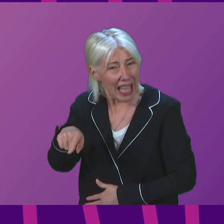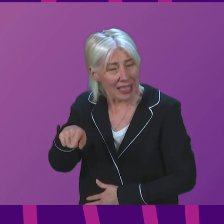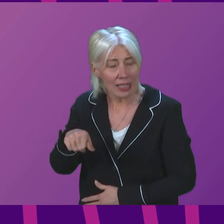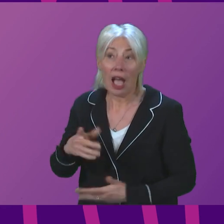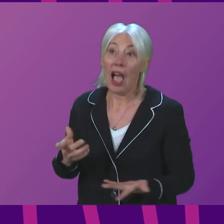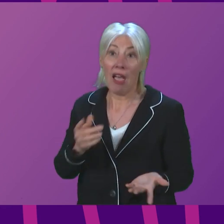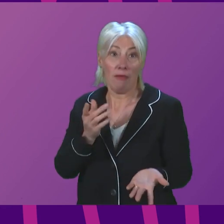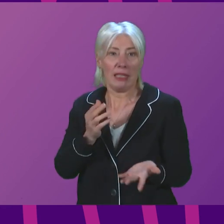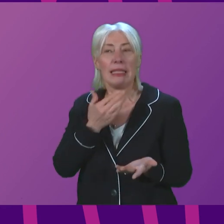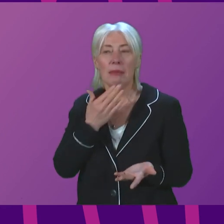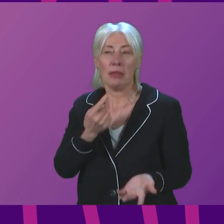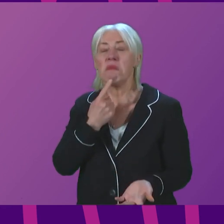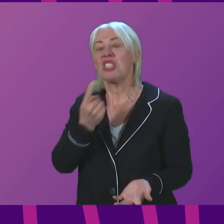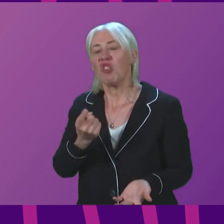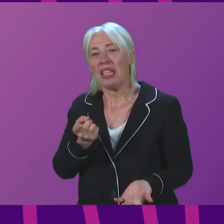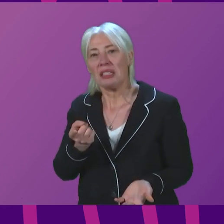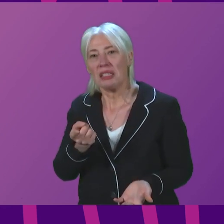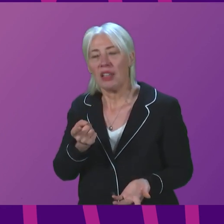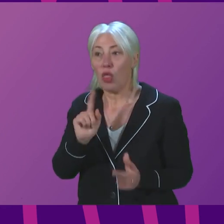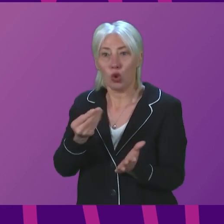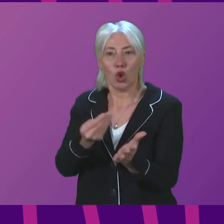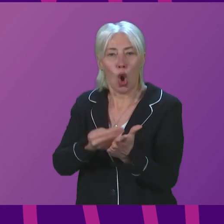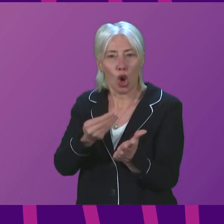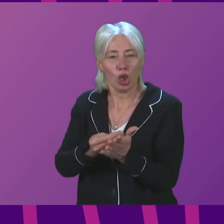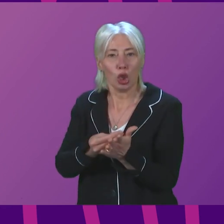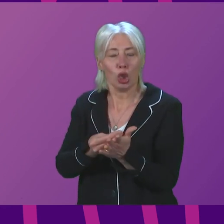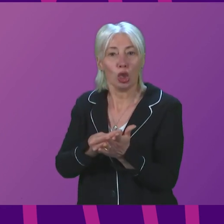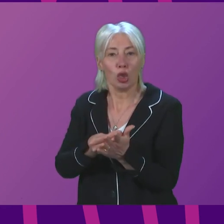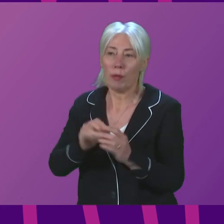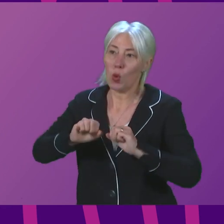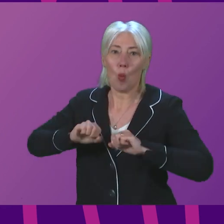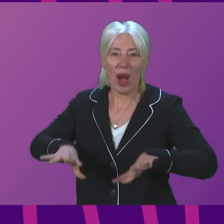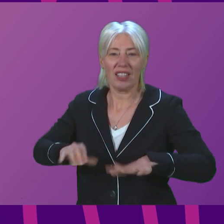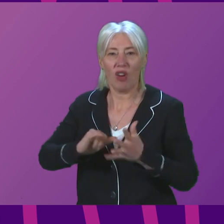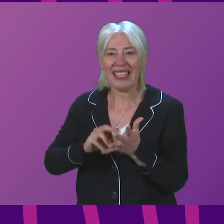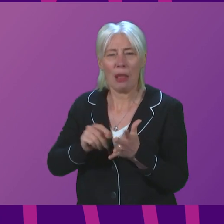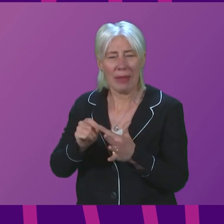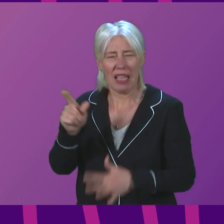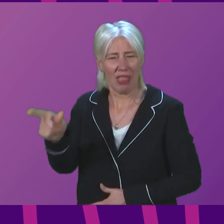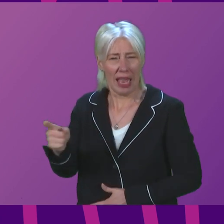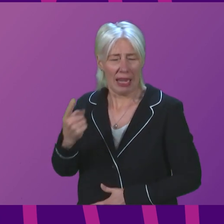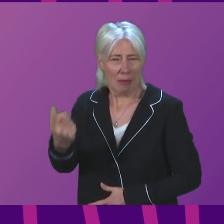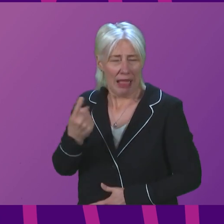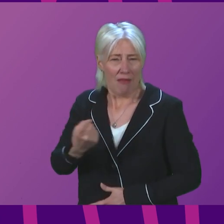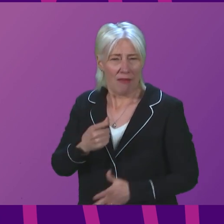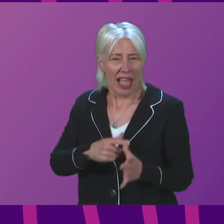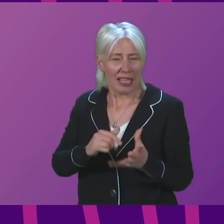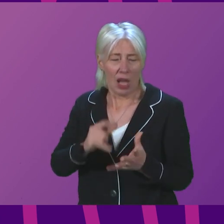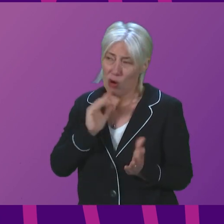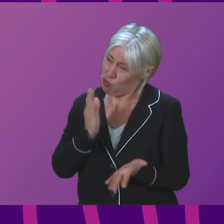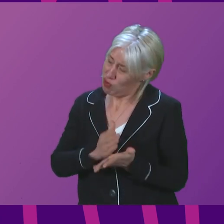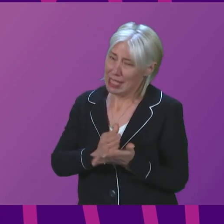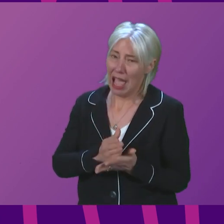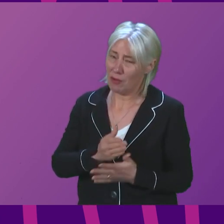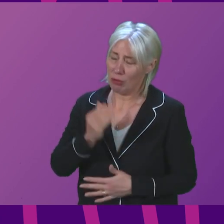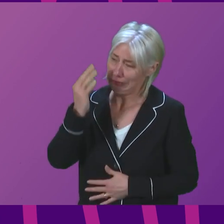suggest, as he has, that those costs are waste on the part of the S&P, then he really has to answer, he really